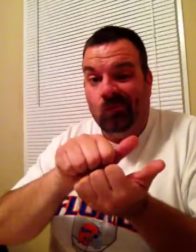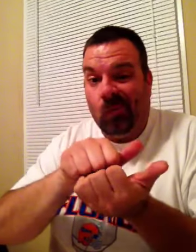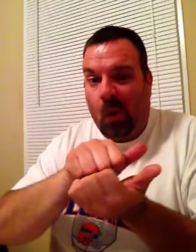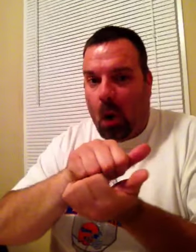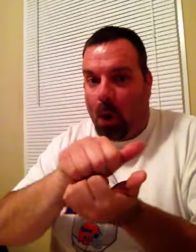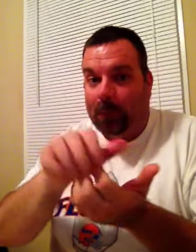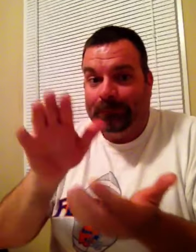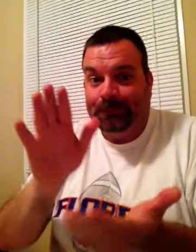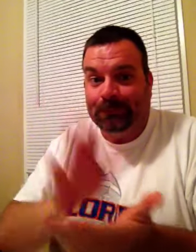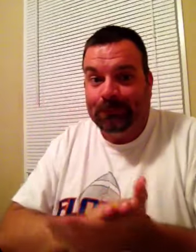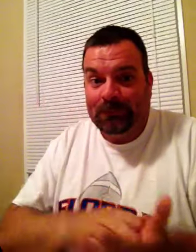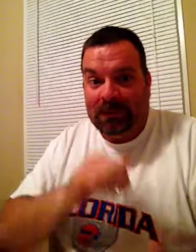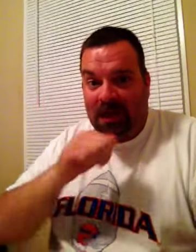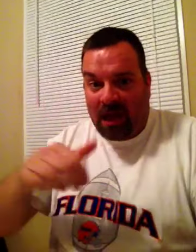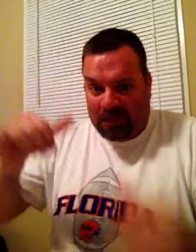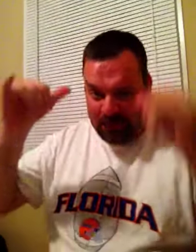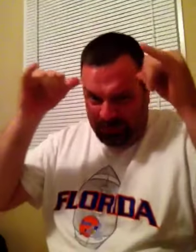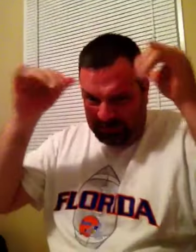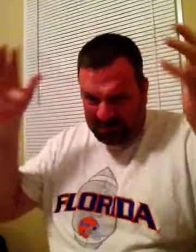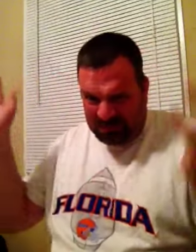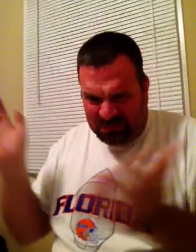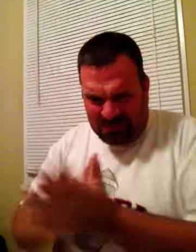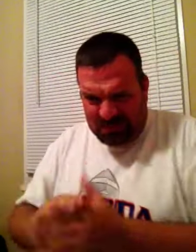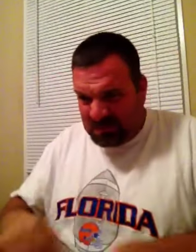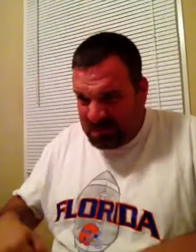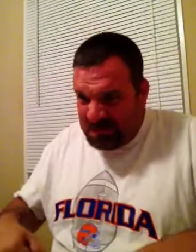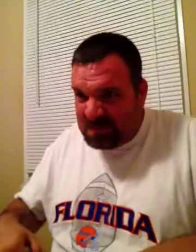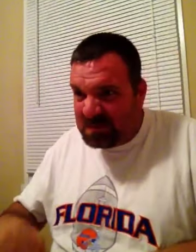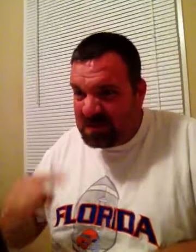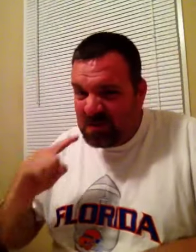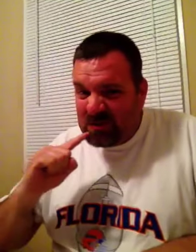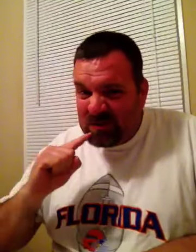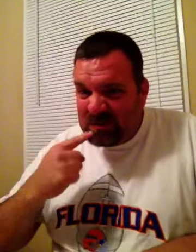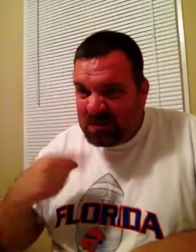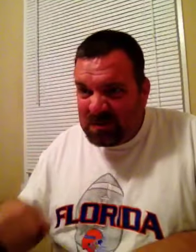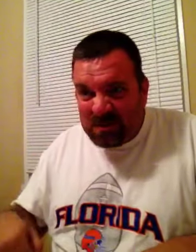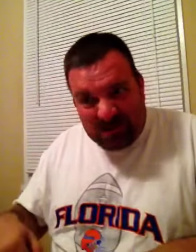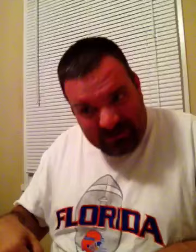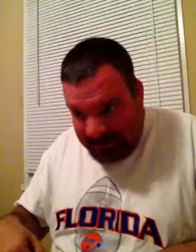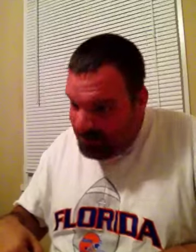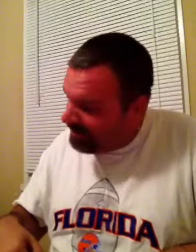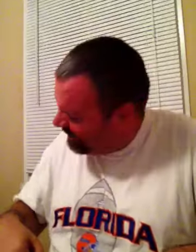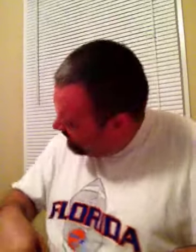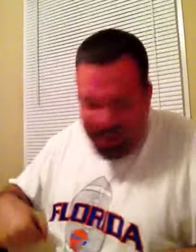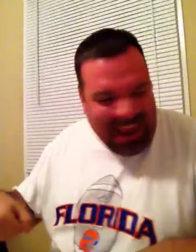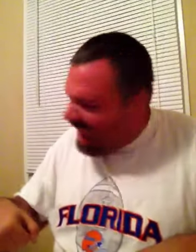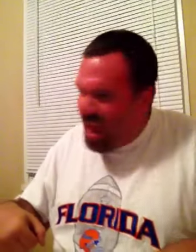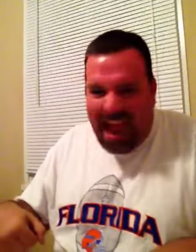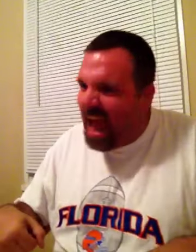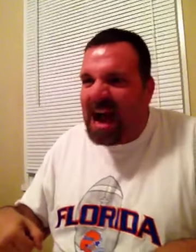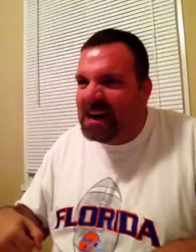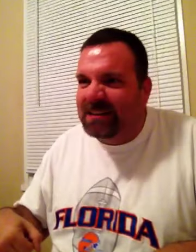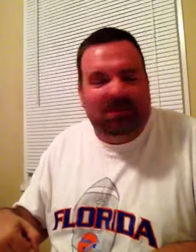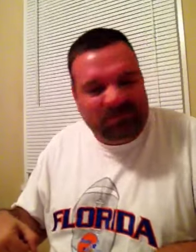This is Game of Thrones before the hockey game, and Family Guy during the family reunion.